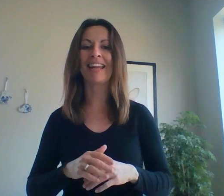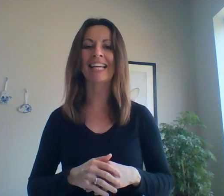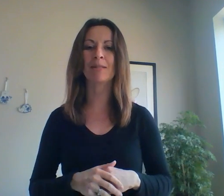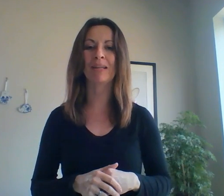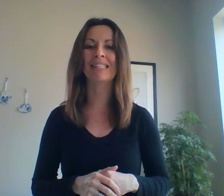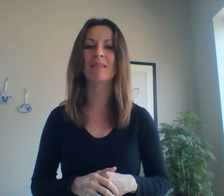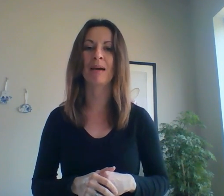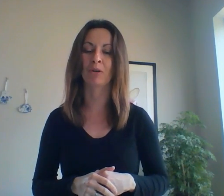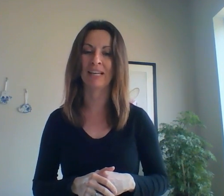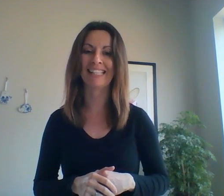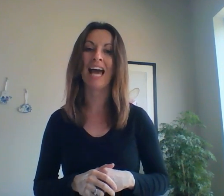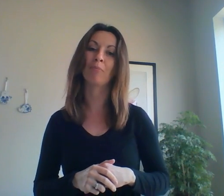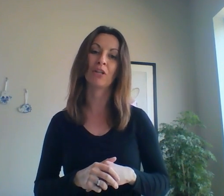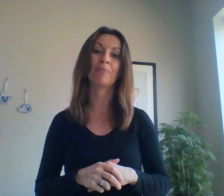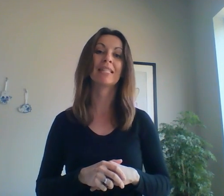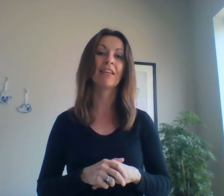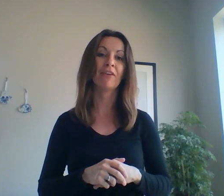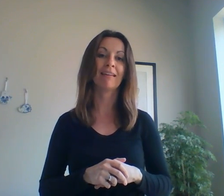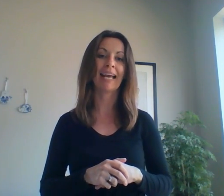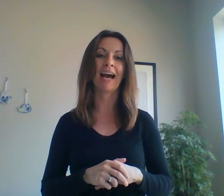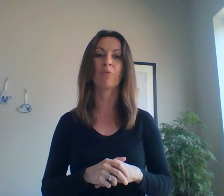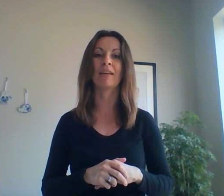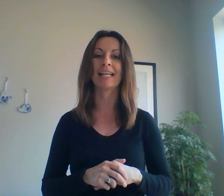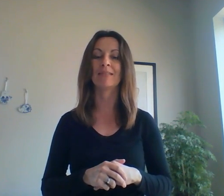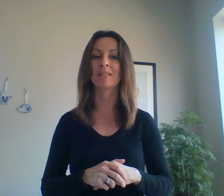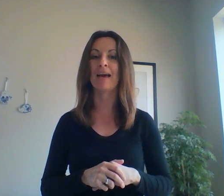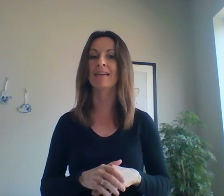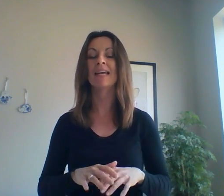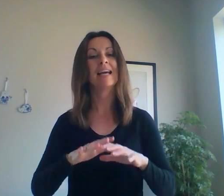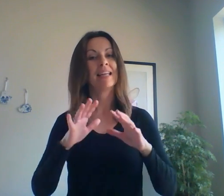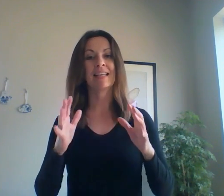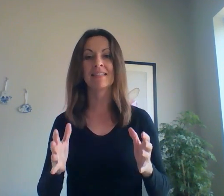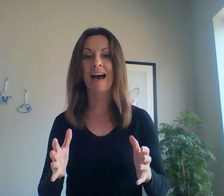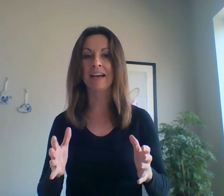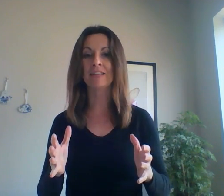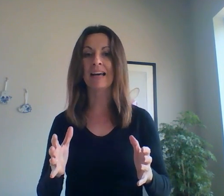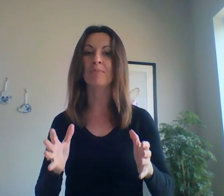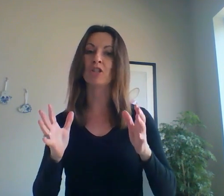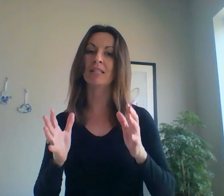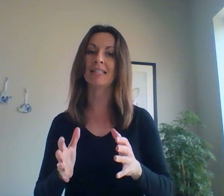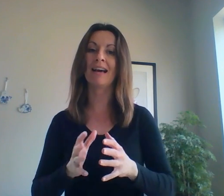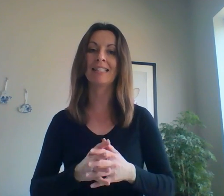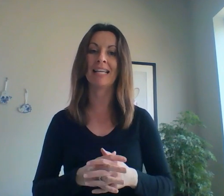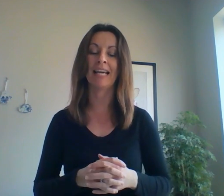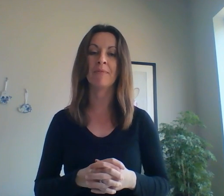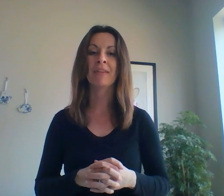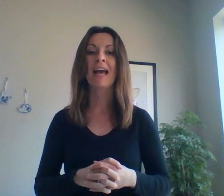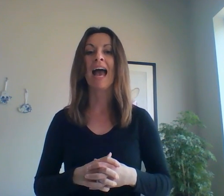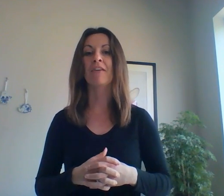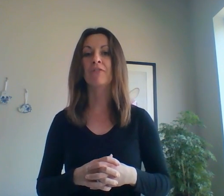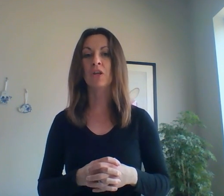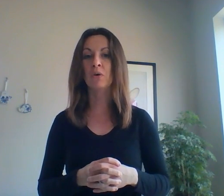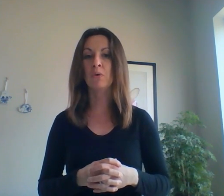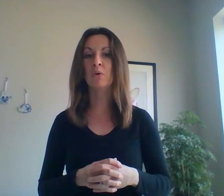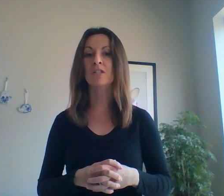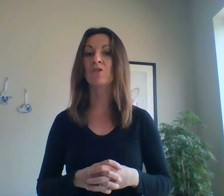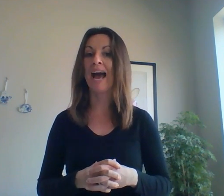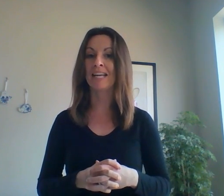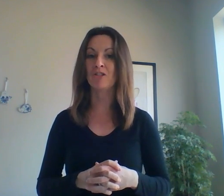explicit memories and more specifically I would like to spend the entire time just discussing a few strategies